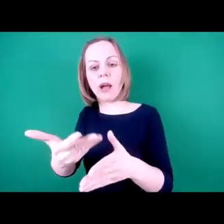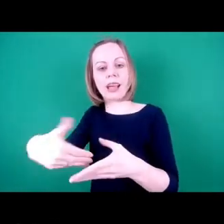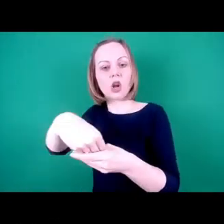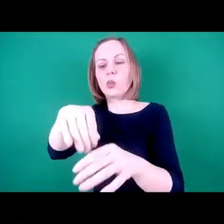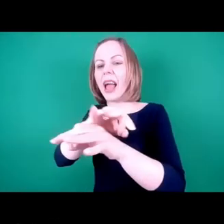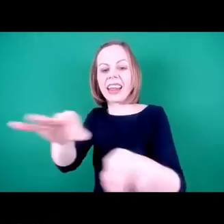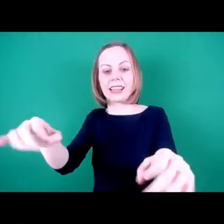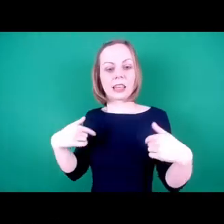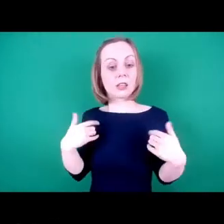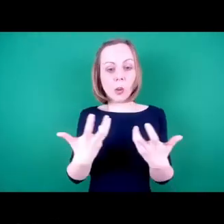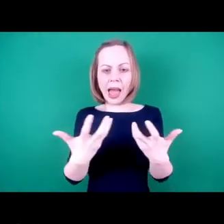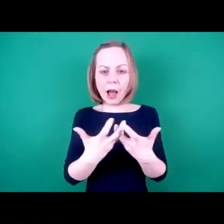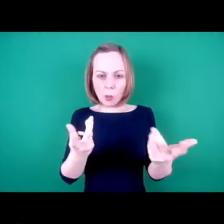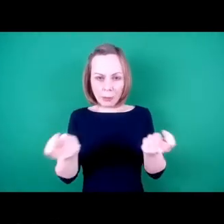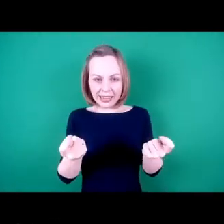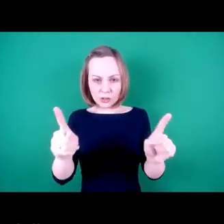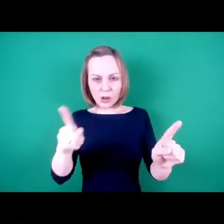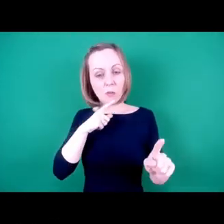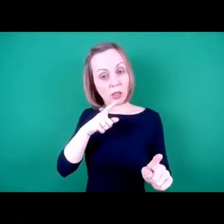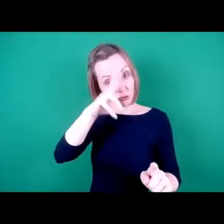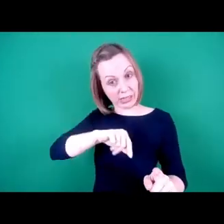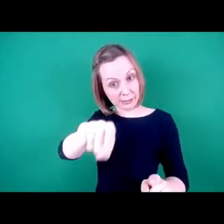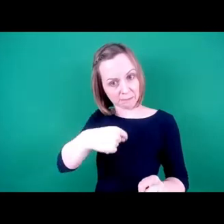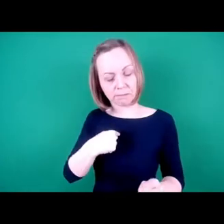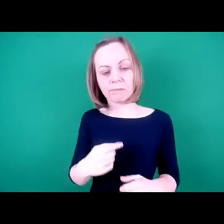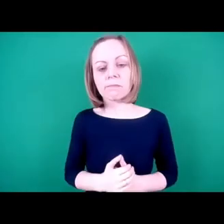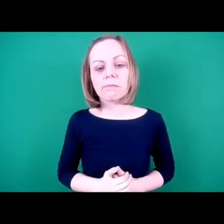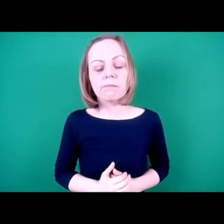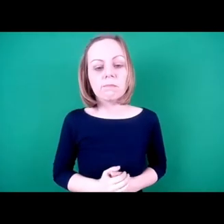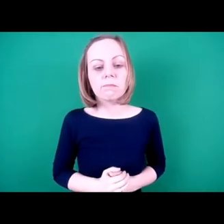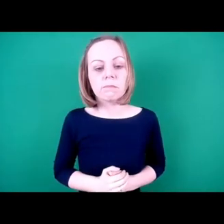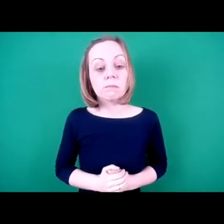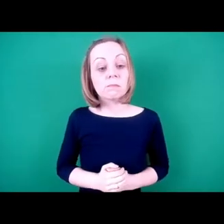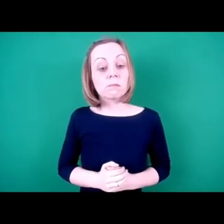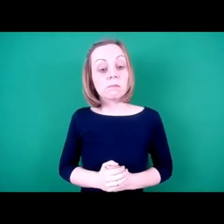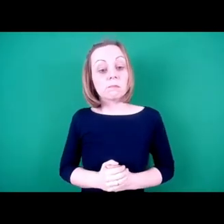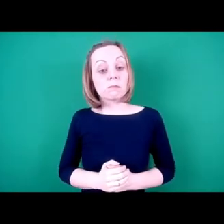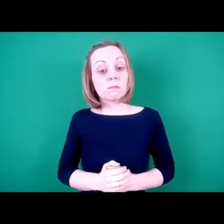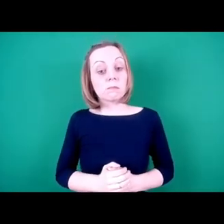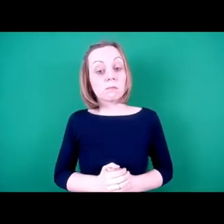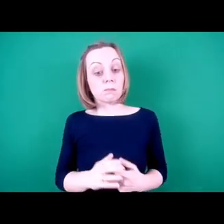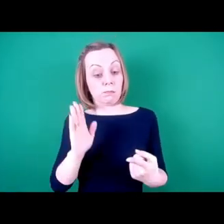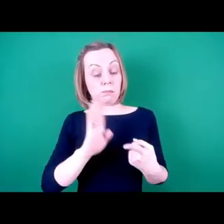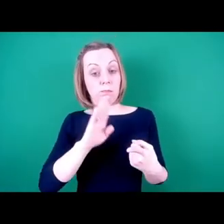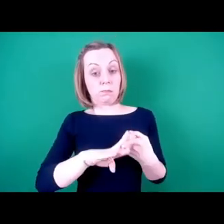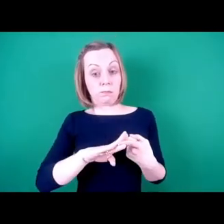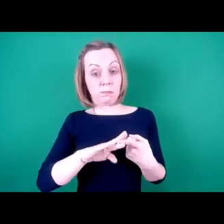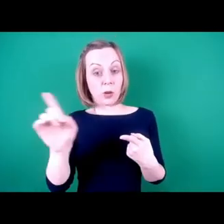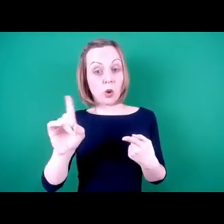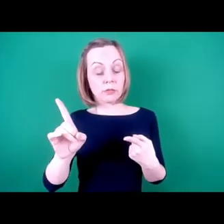for dealing with this. And if you don't mind, I'm going to read it to you. The first thing is, is that we all need to accept